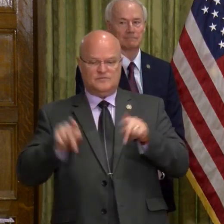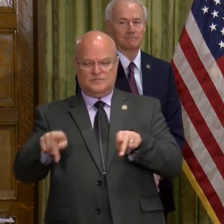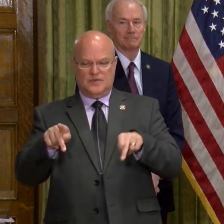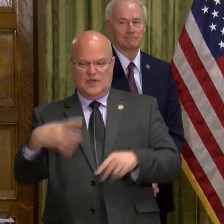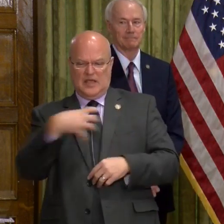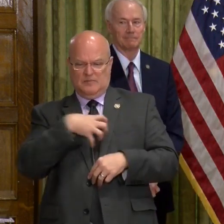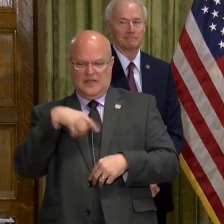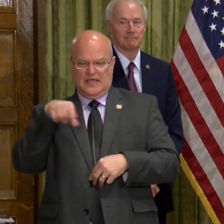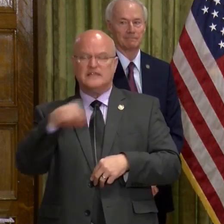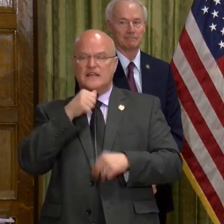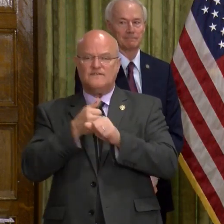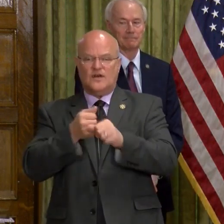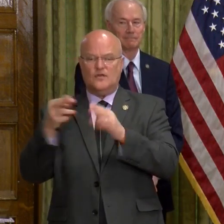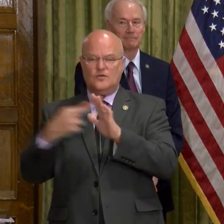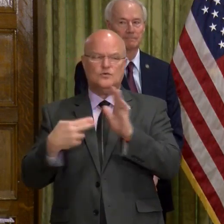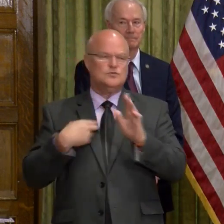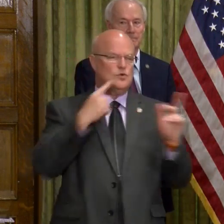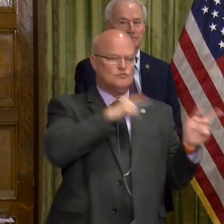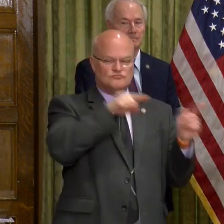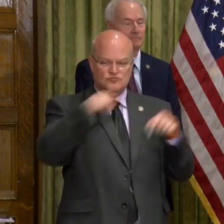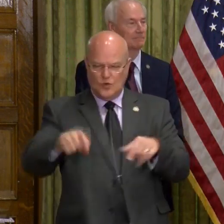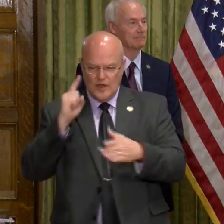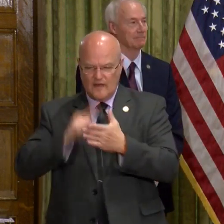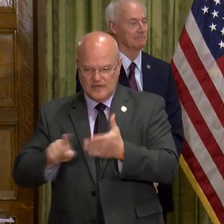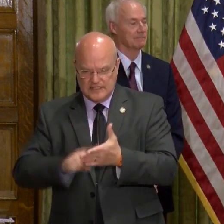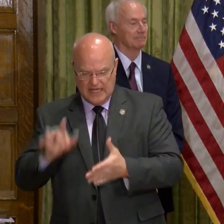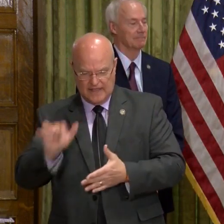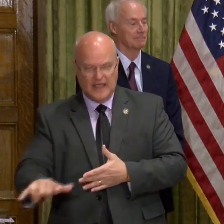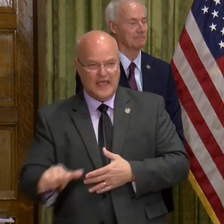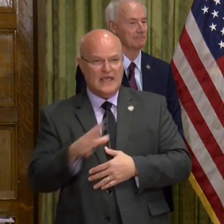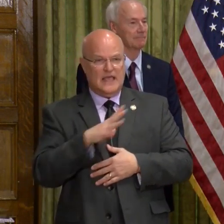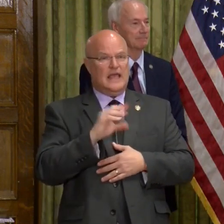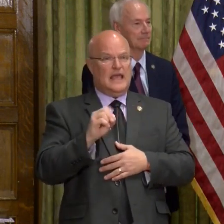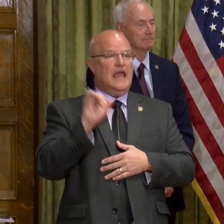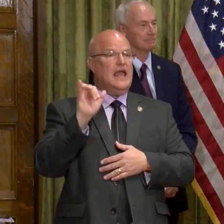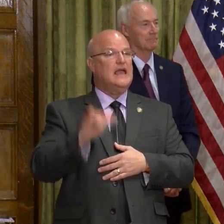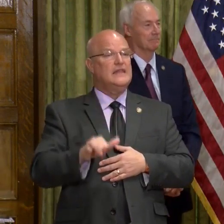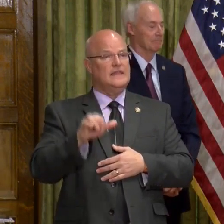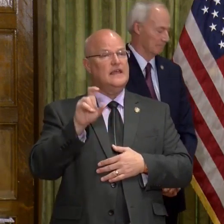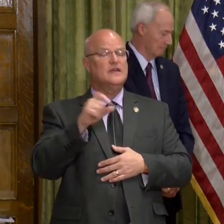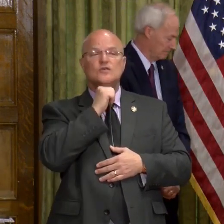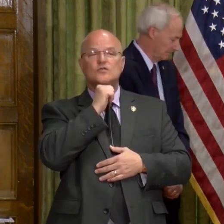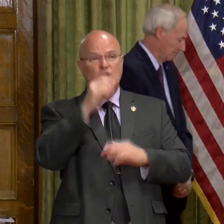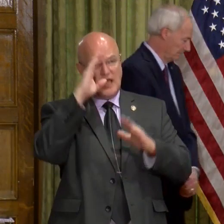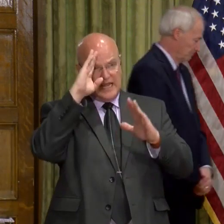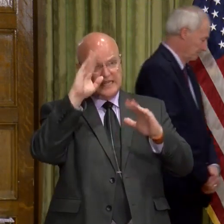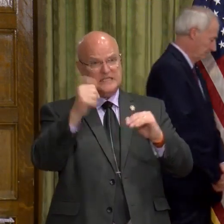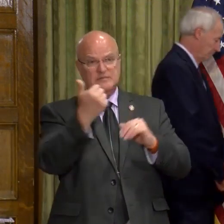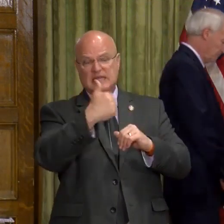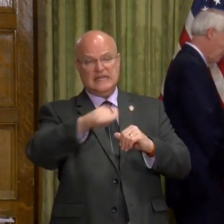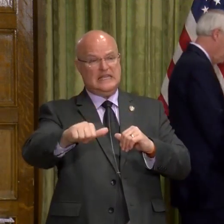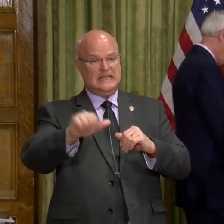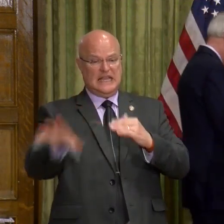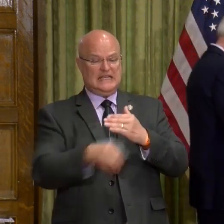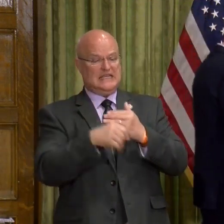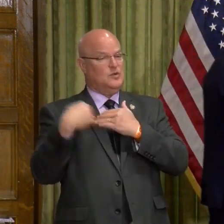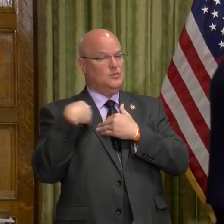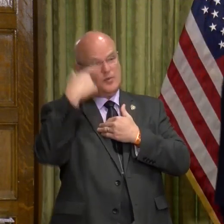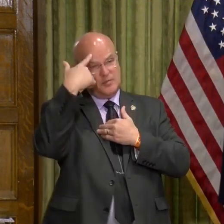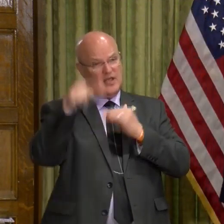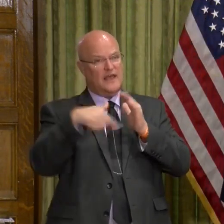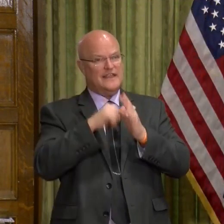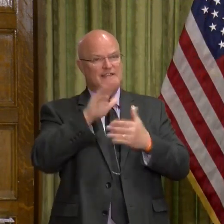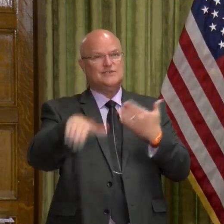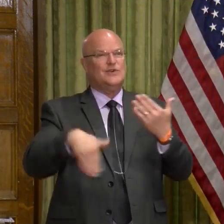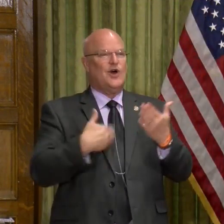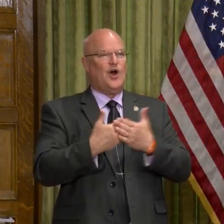not following the rules. We'll go and investigate that, and that should – we're not anticipating any additional burden because these